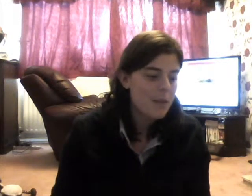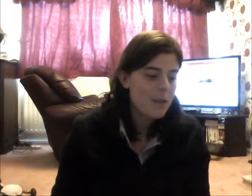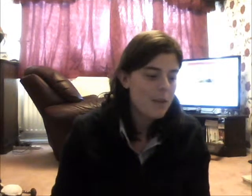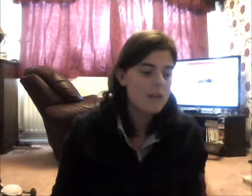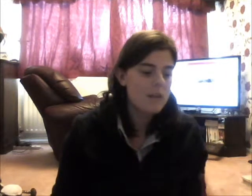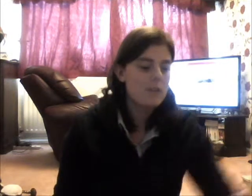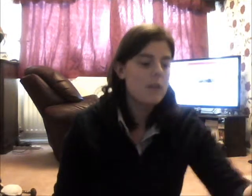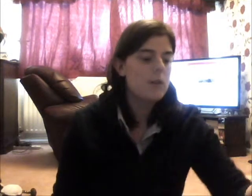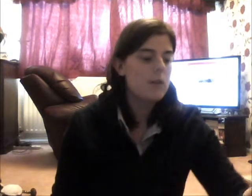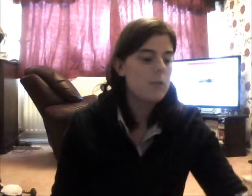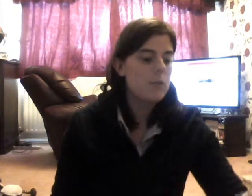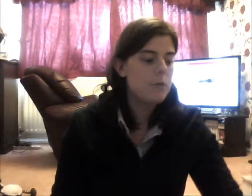That's I've already done what I've thought.